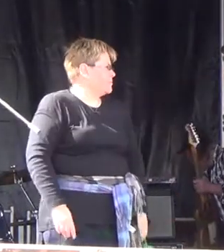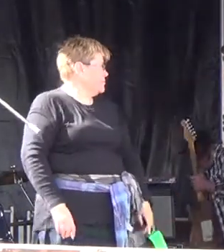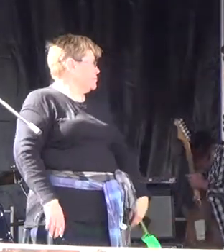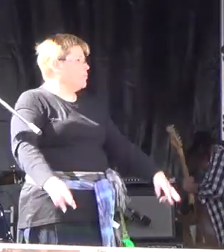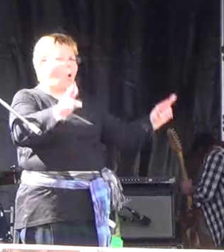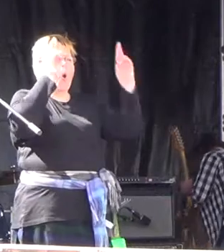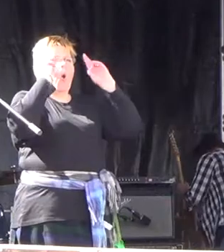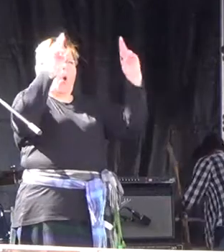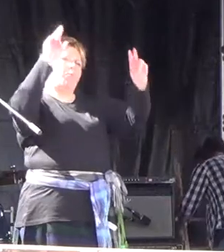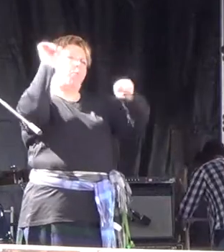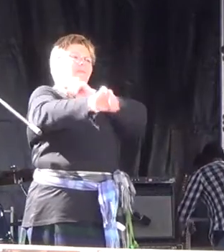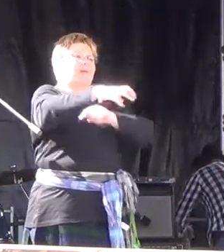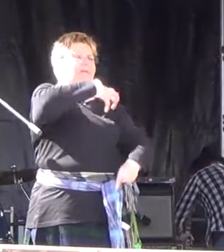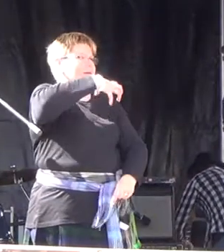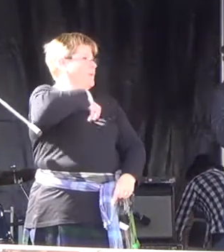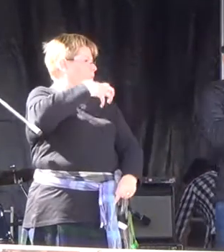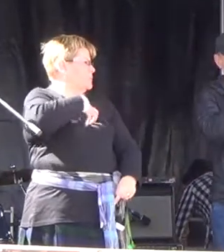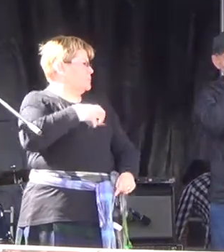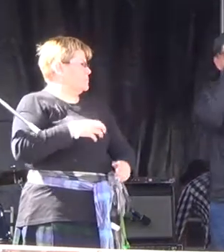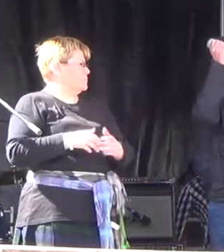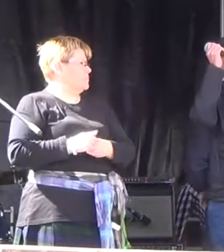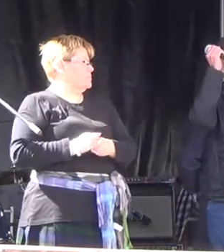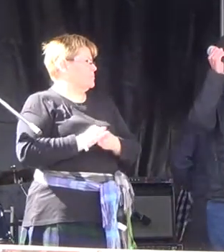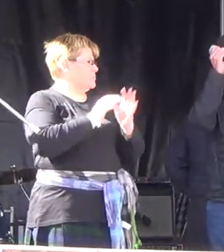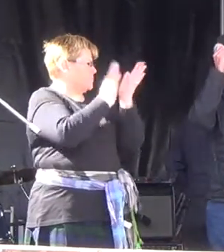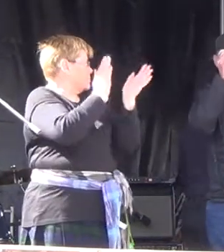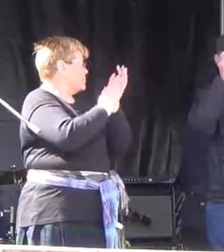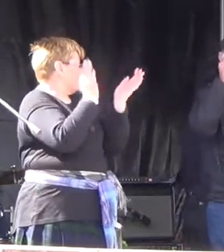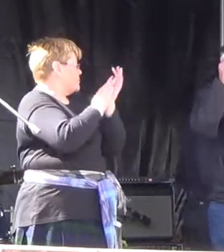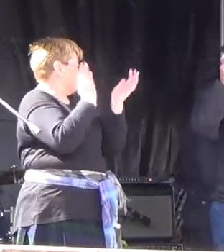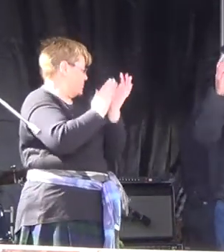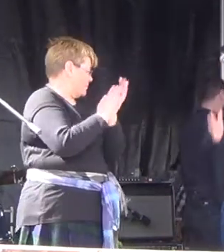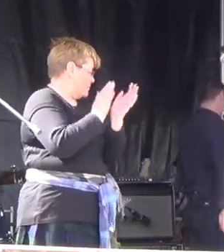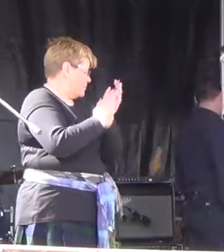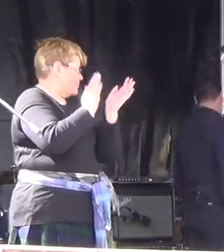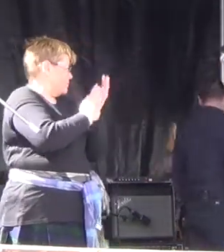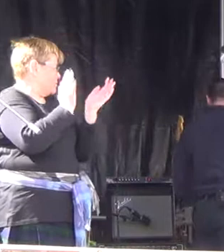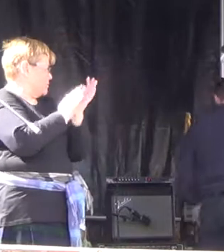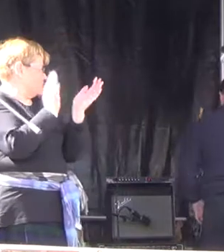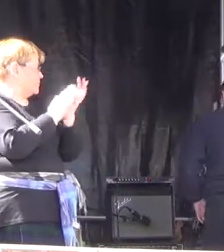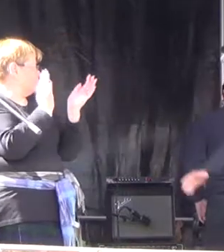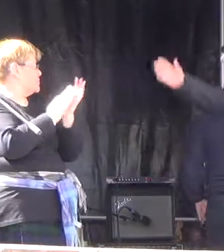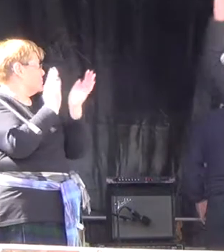Hope over fear. Yes, you know! Go, go, go, go, go, go!